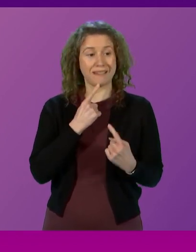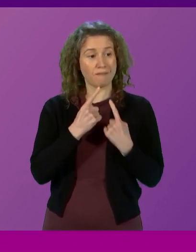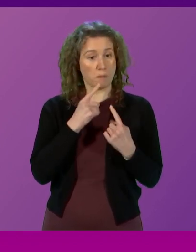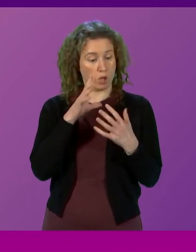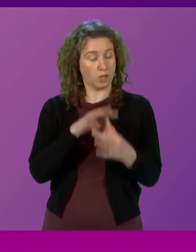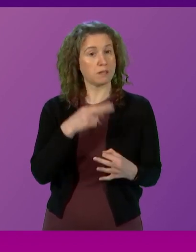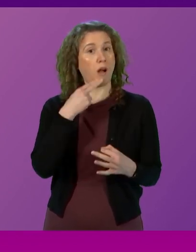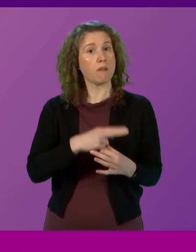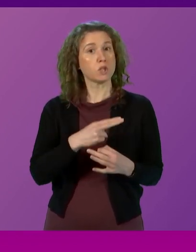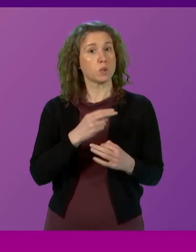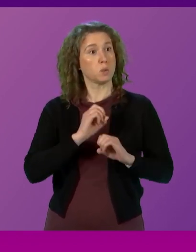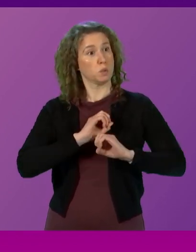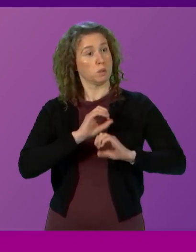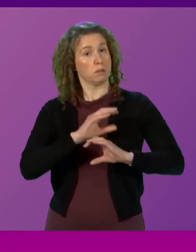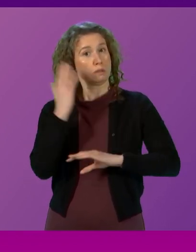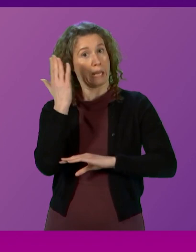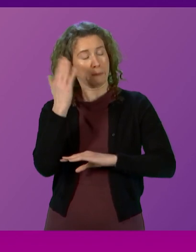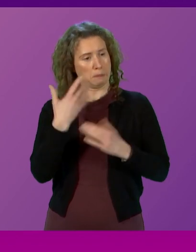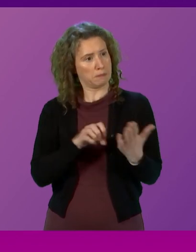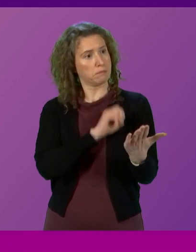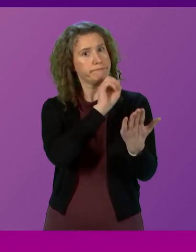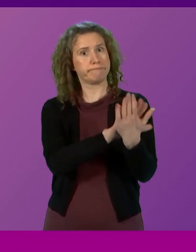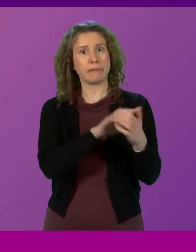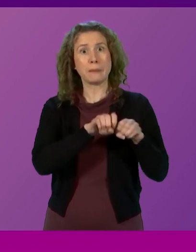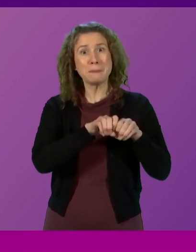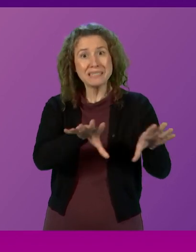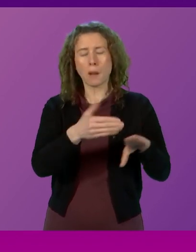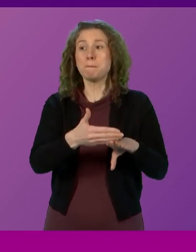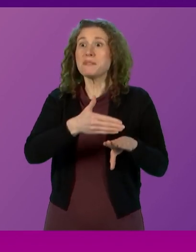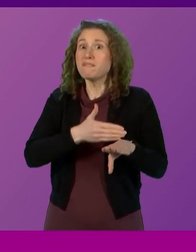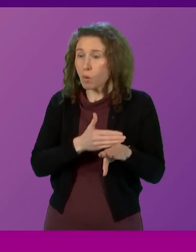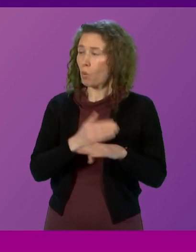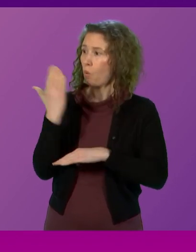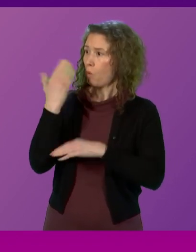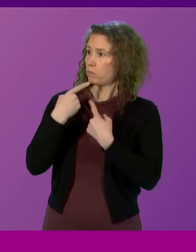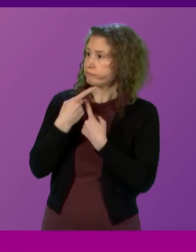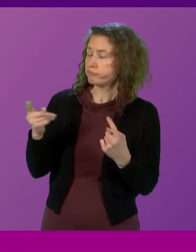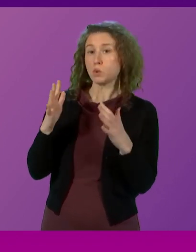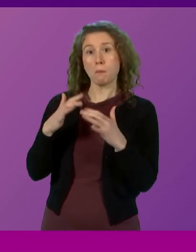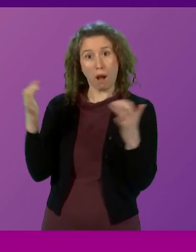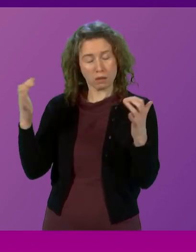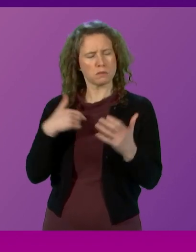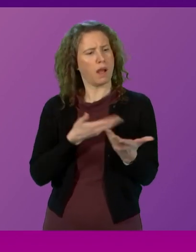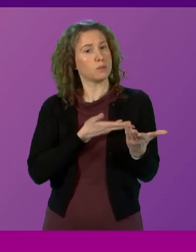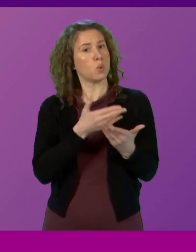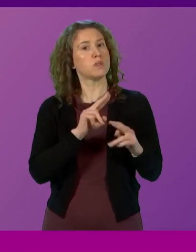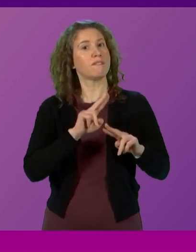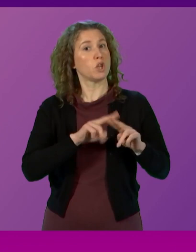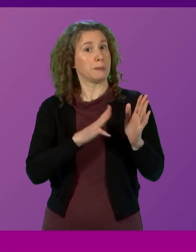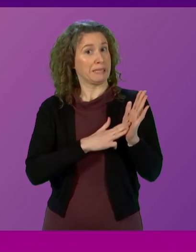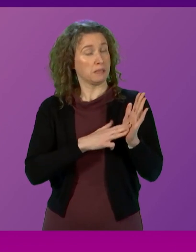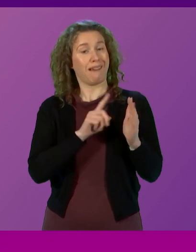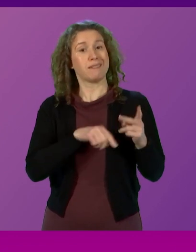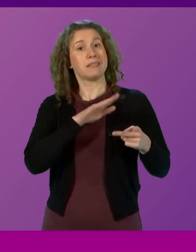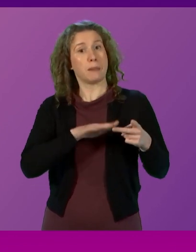afternoon's statement appearing in the media before being given to the Parliament. I have spoken to the First Minister and the